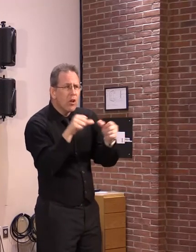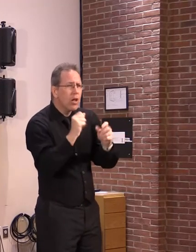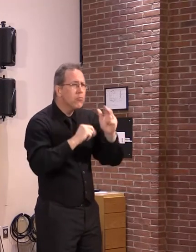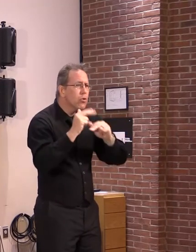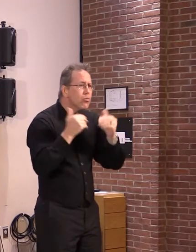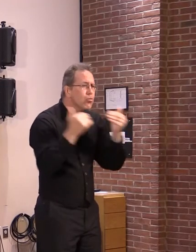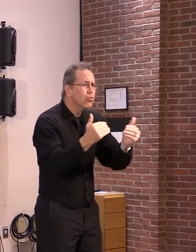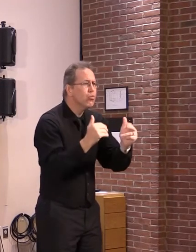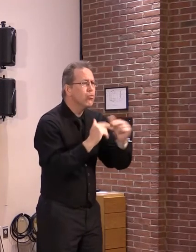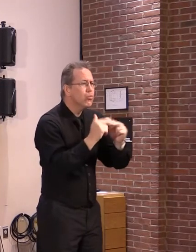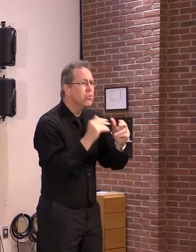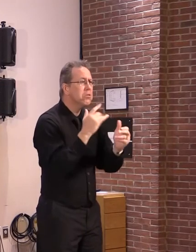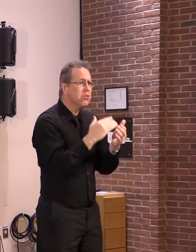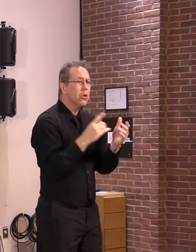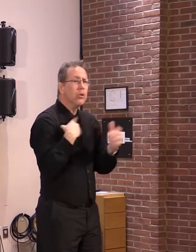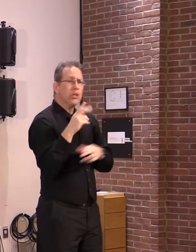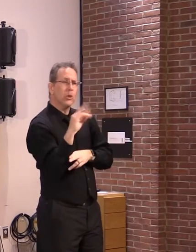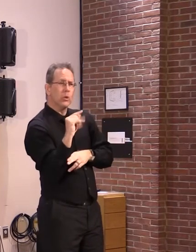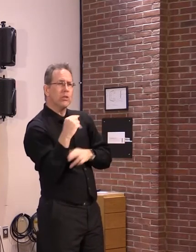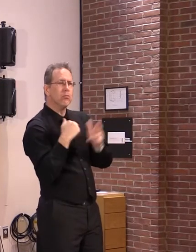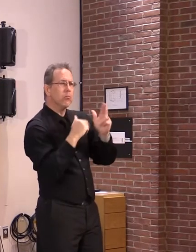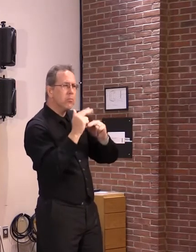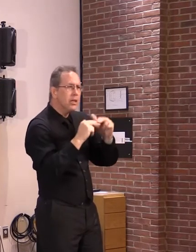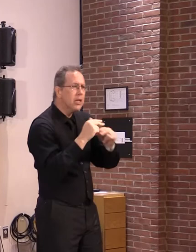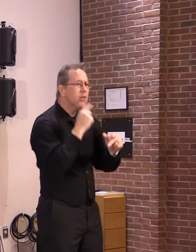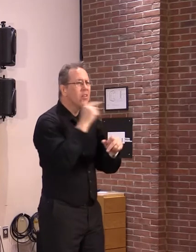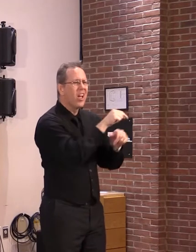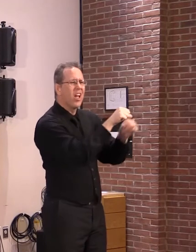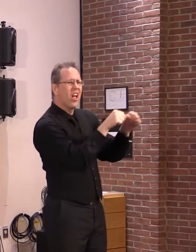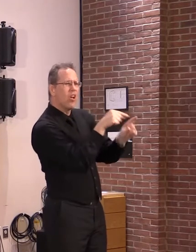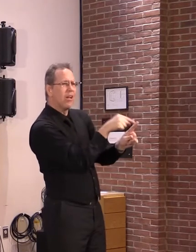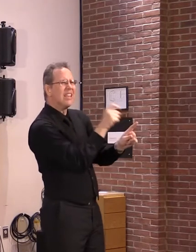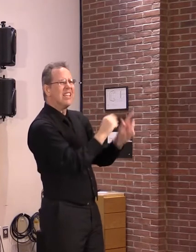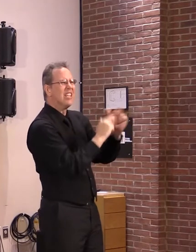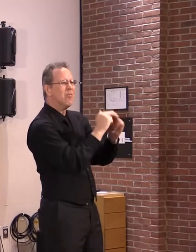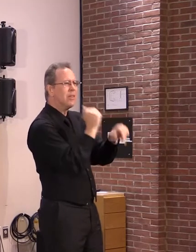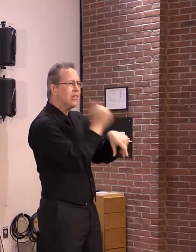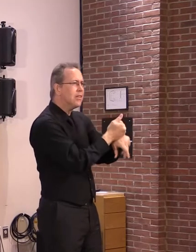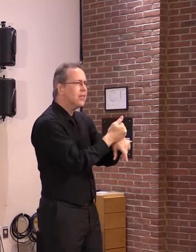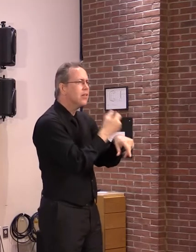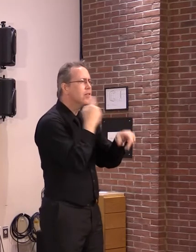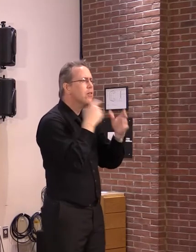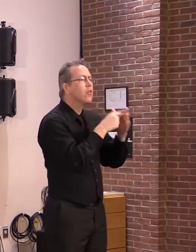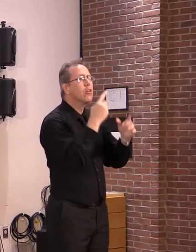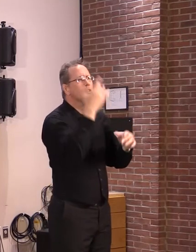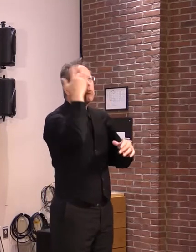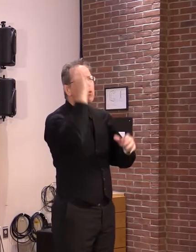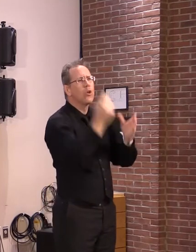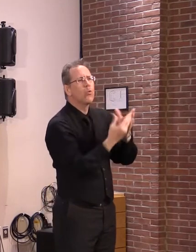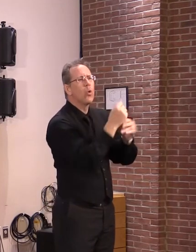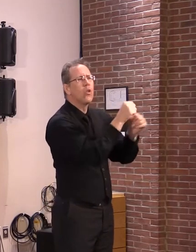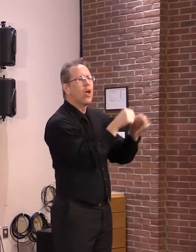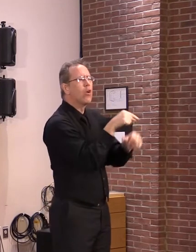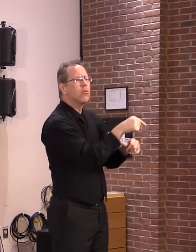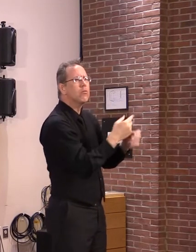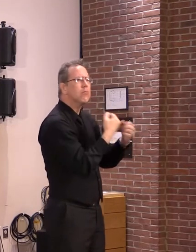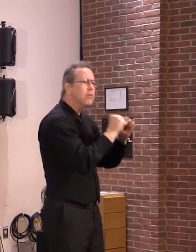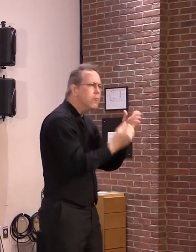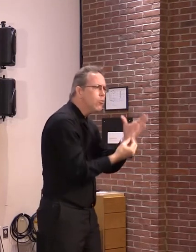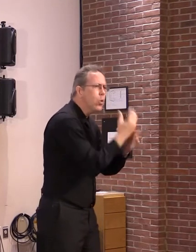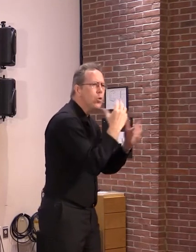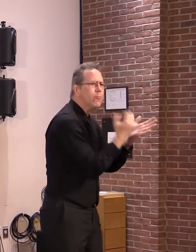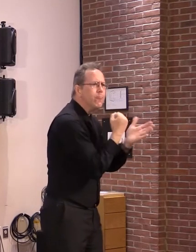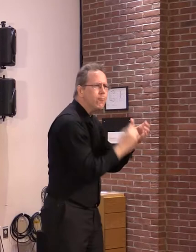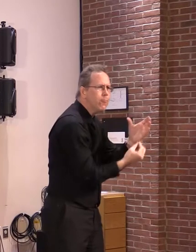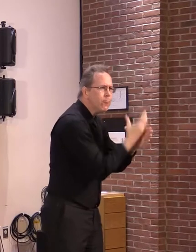if you designate an area that is smart growth and you give folks an easier path to build housing, they'll take advantage of it.